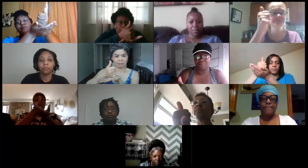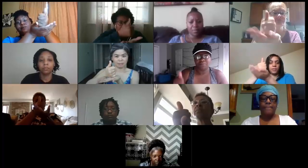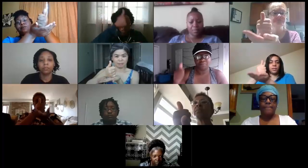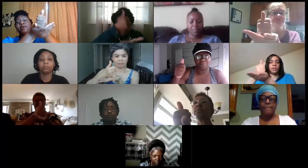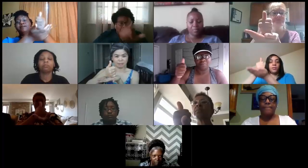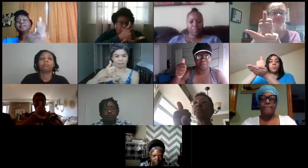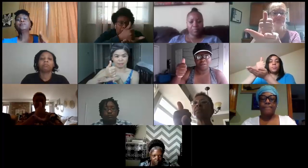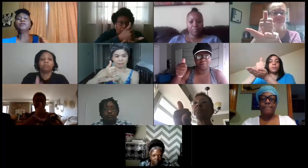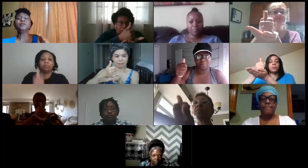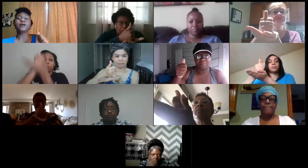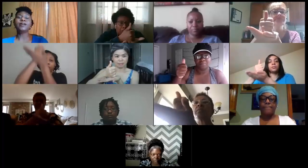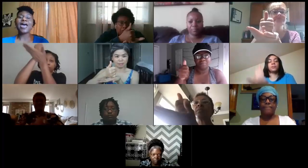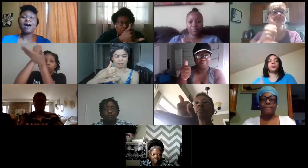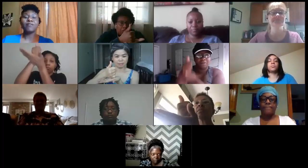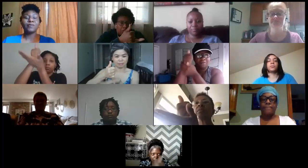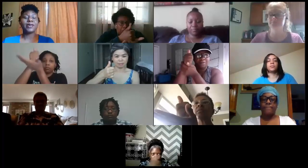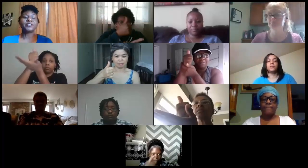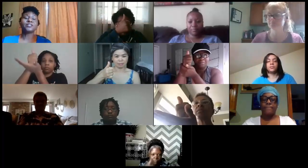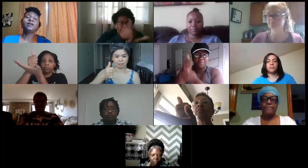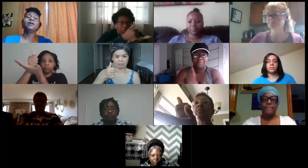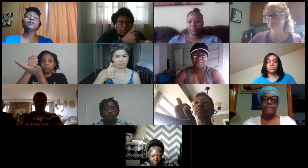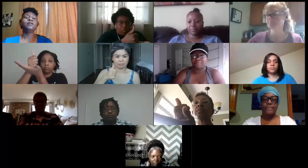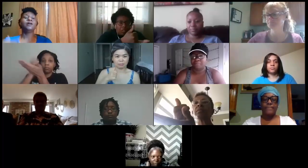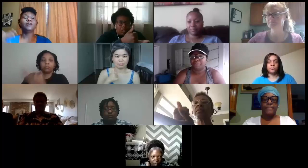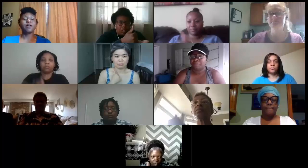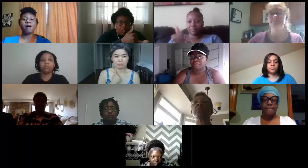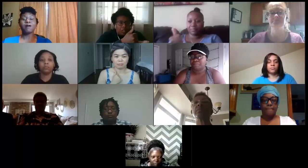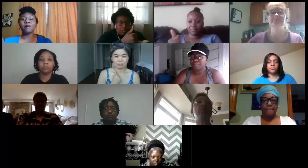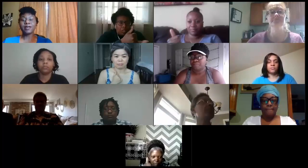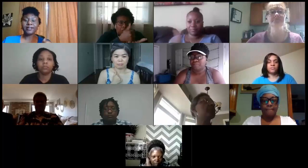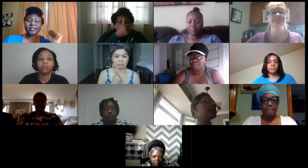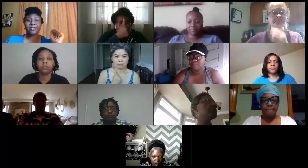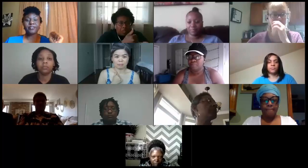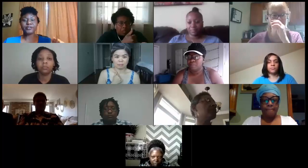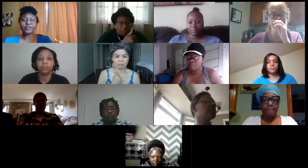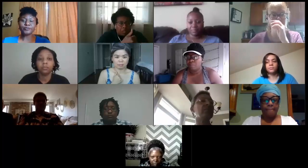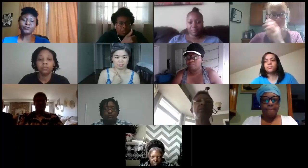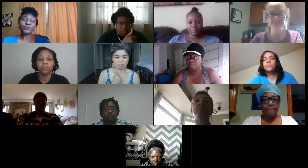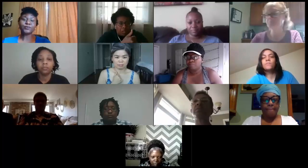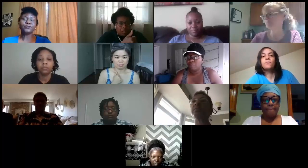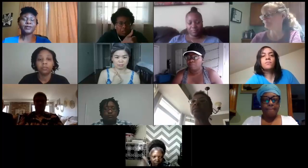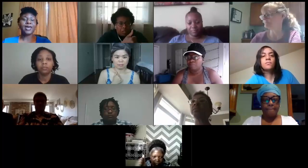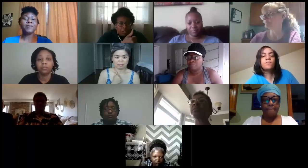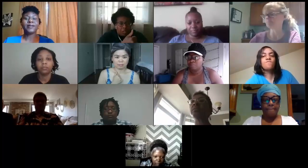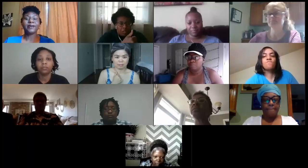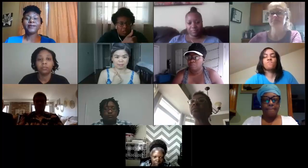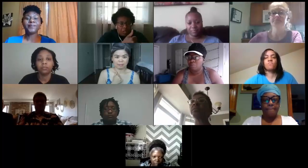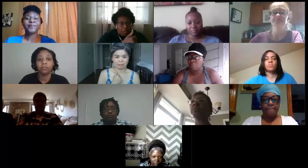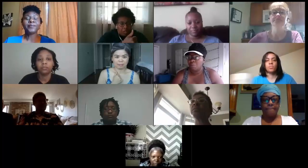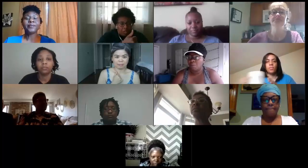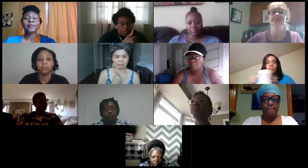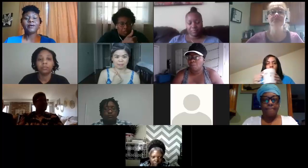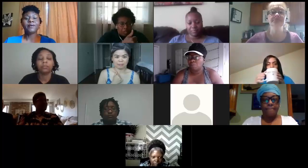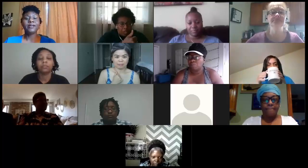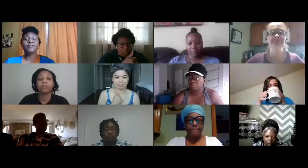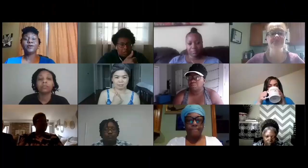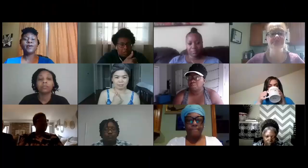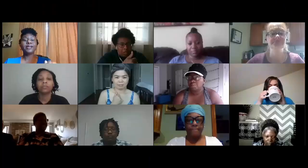okay so when you learn alphabets you're learning all kinds of other useful vocabulary all right if you're ready